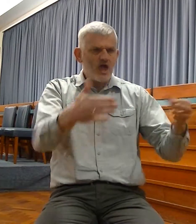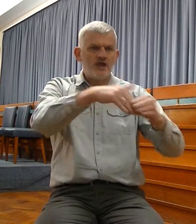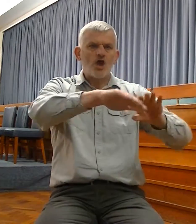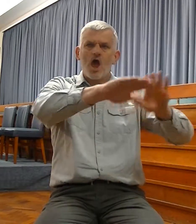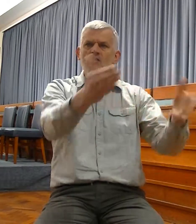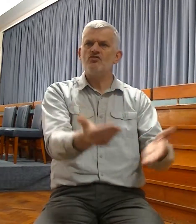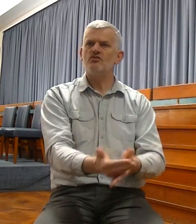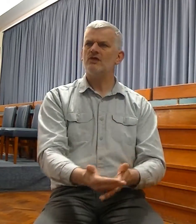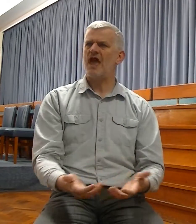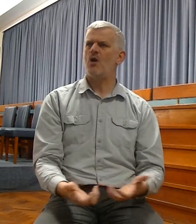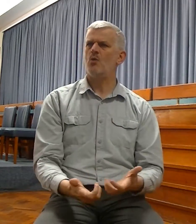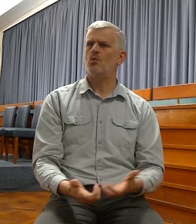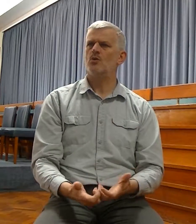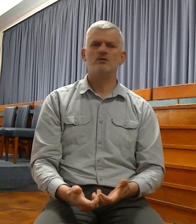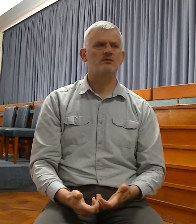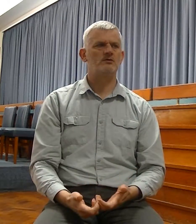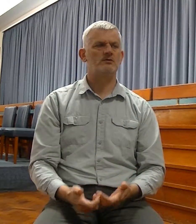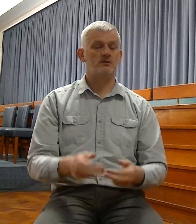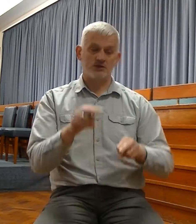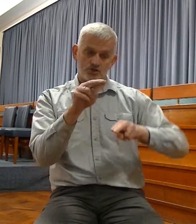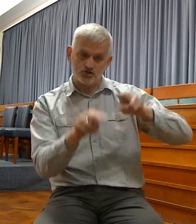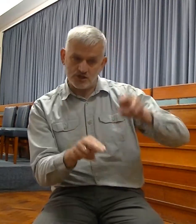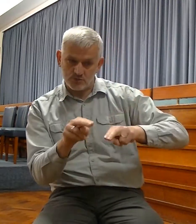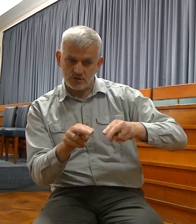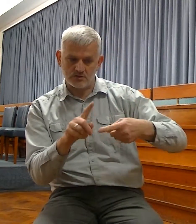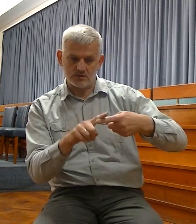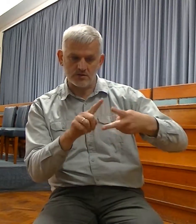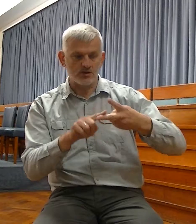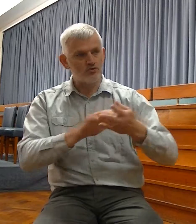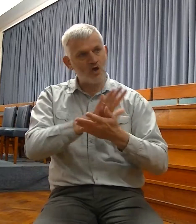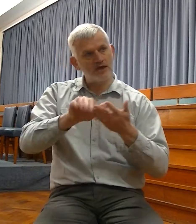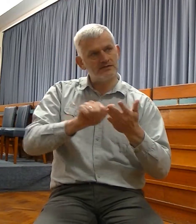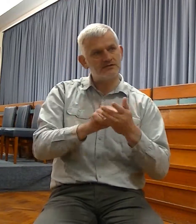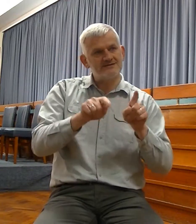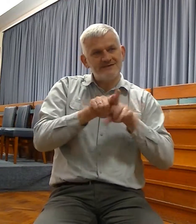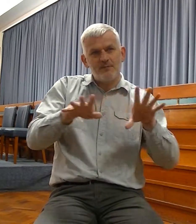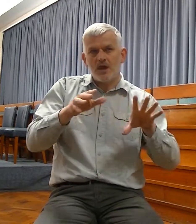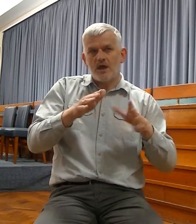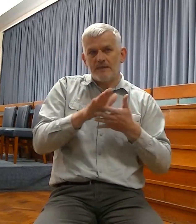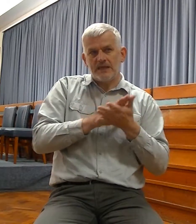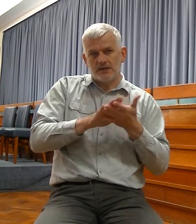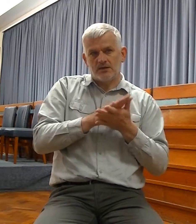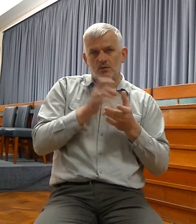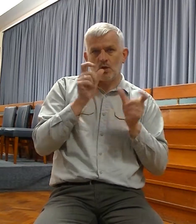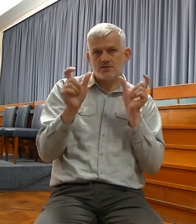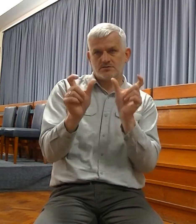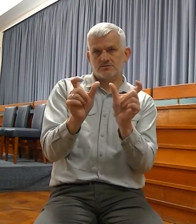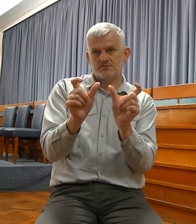righteousness, same thing in their use in the Old Testament, and you could render it that